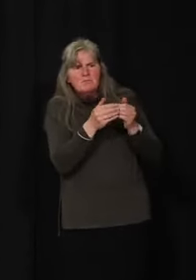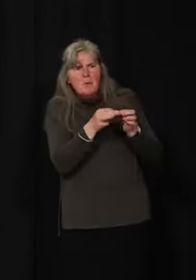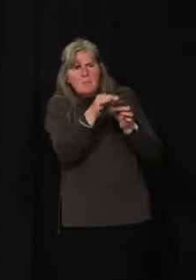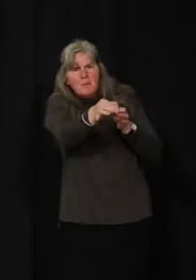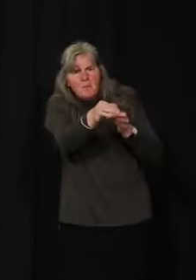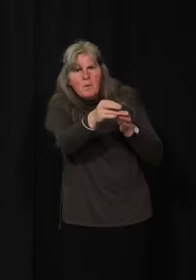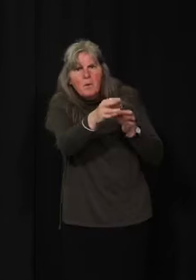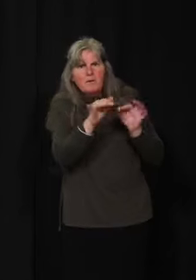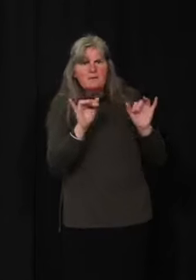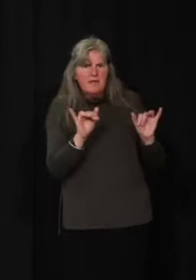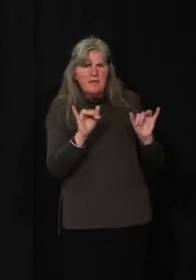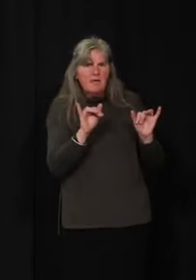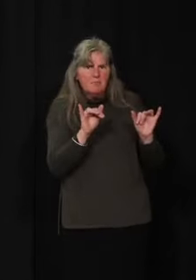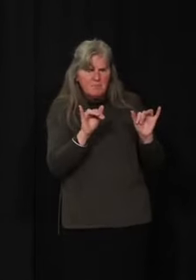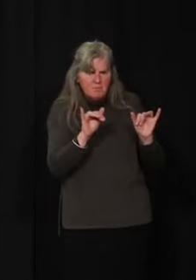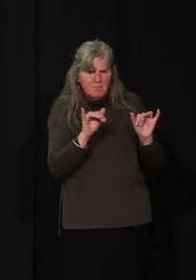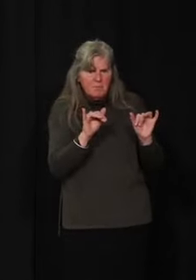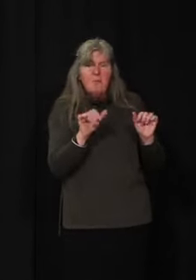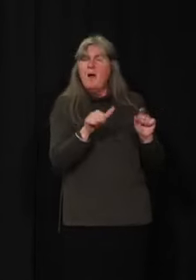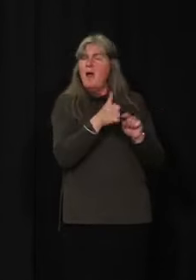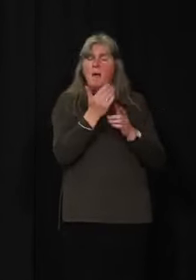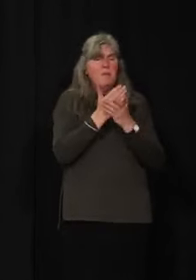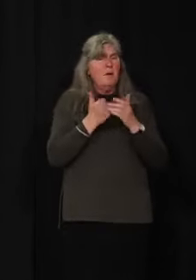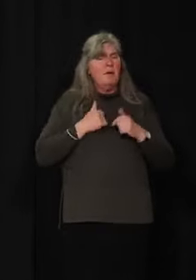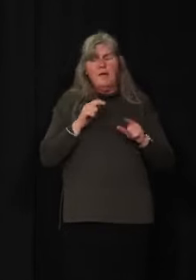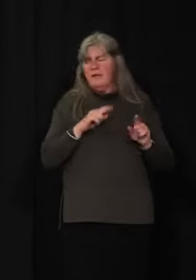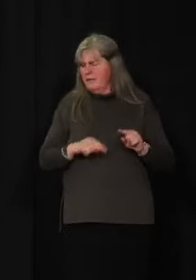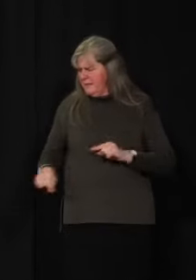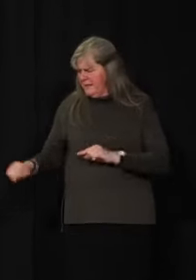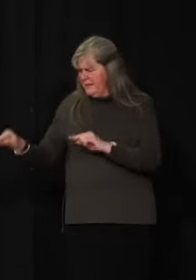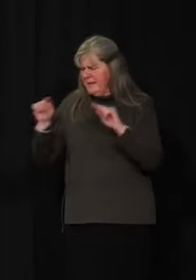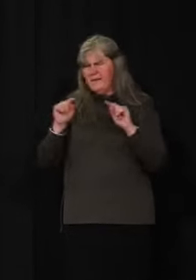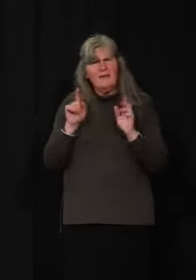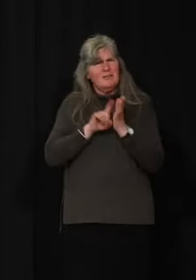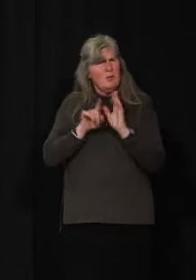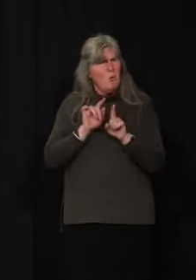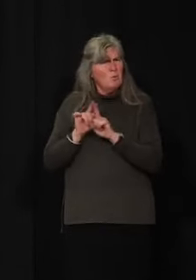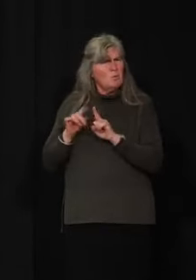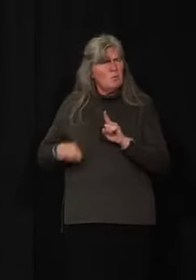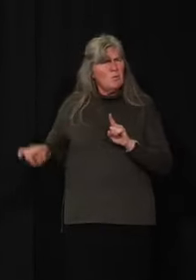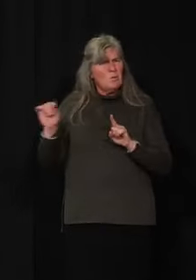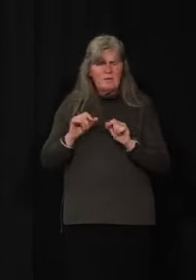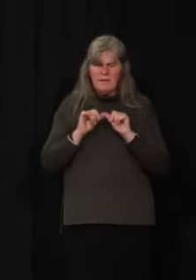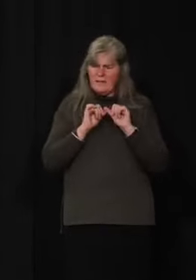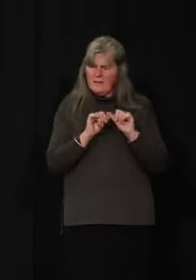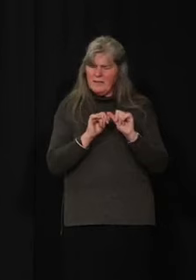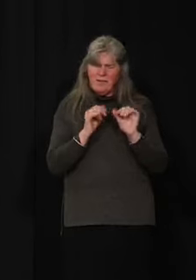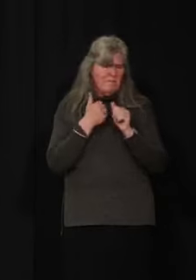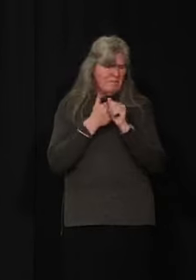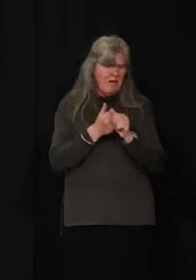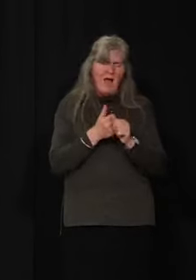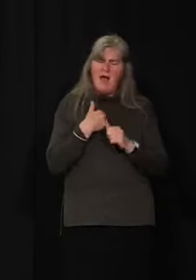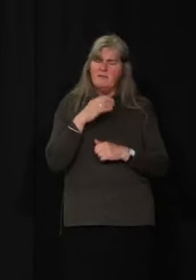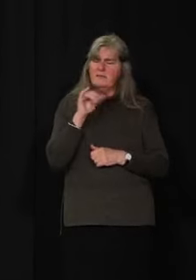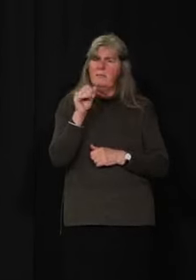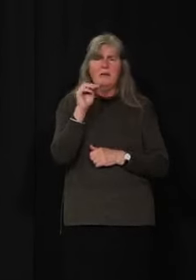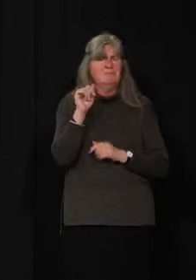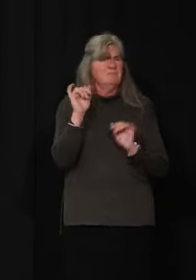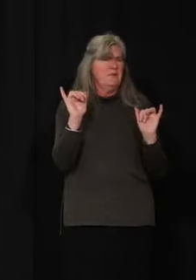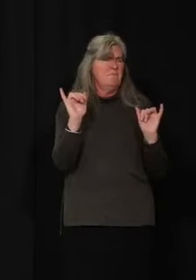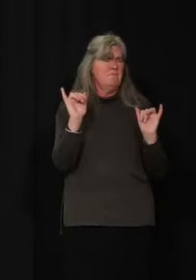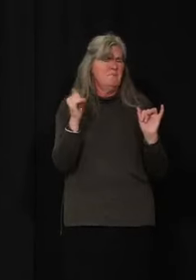and developments in other jurisdictions also. That's really important as to whether or not we continue those orders here in the territory.